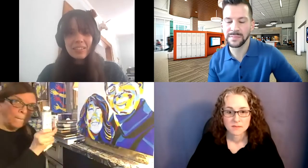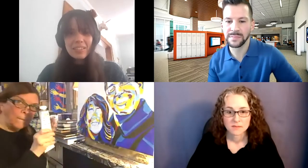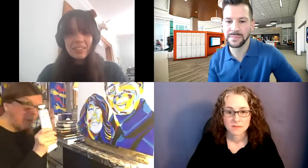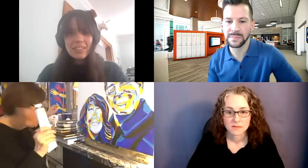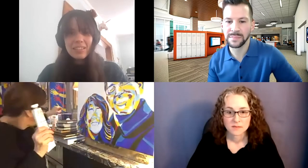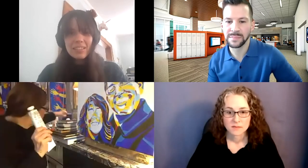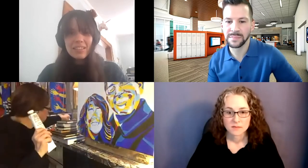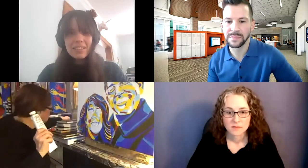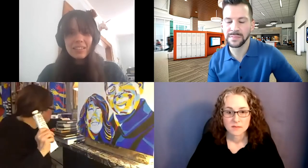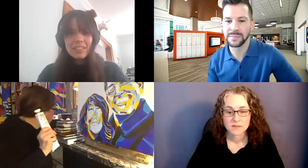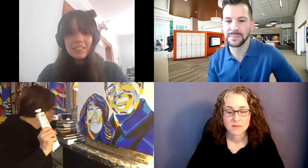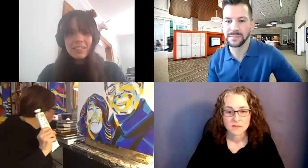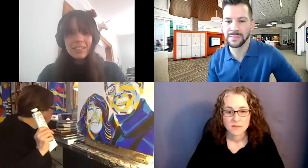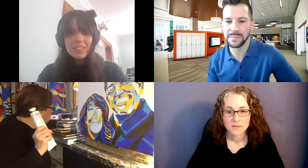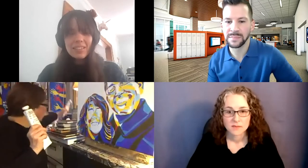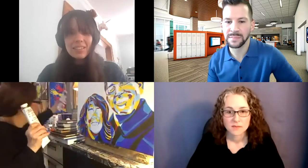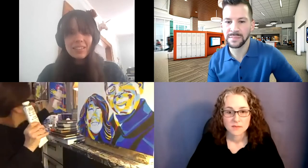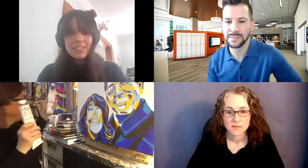supplies.